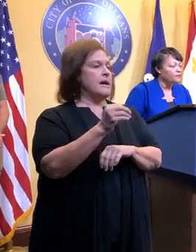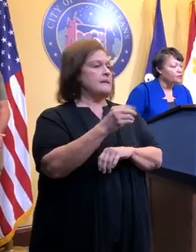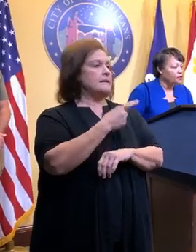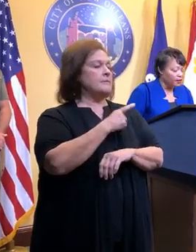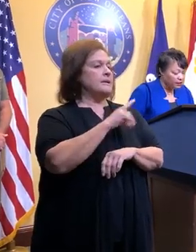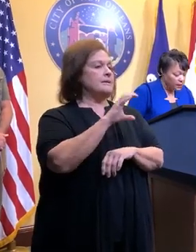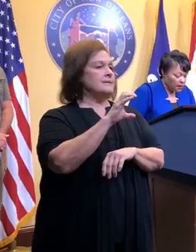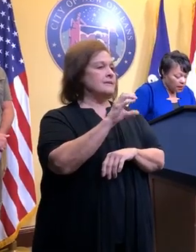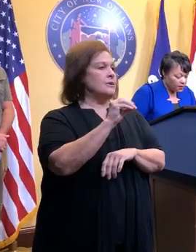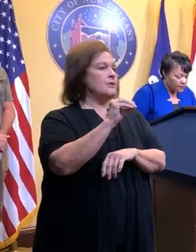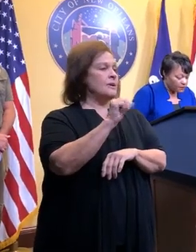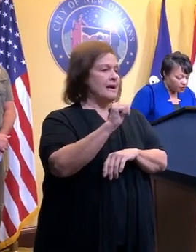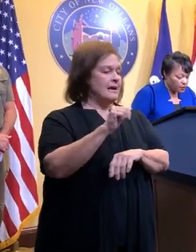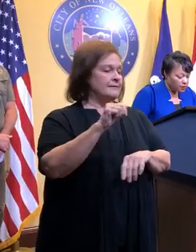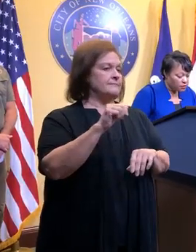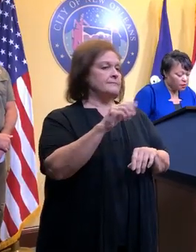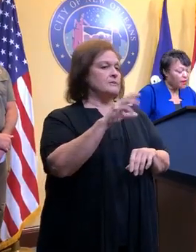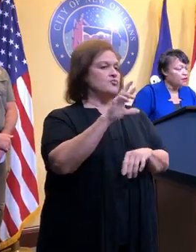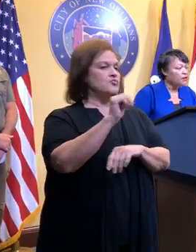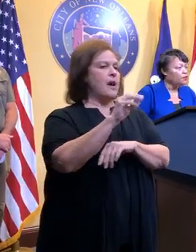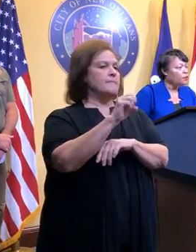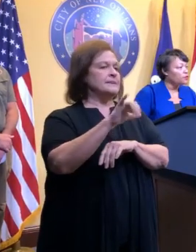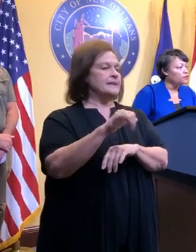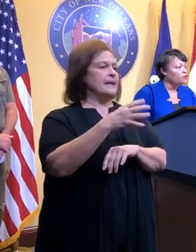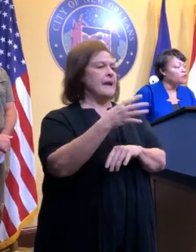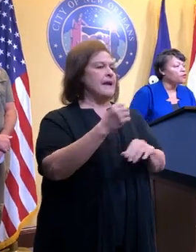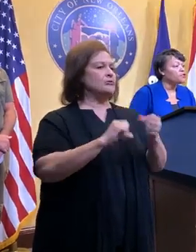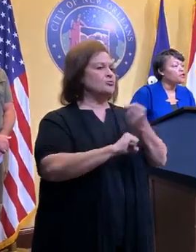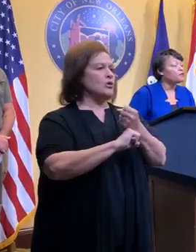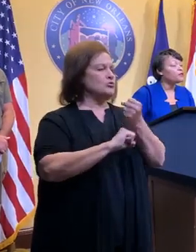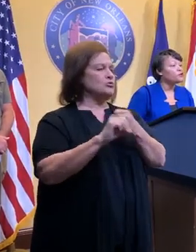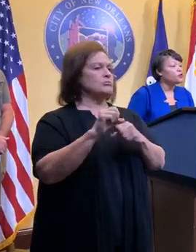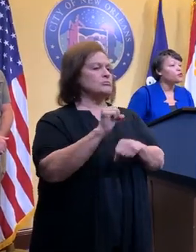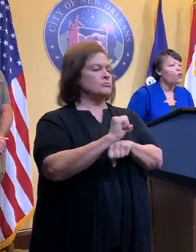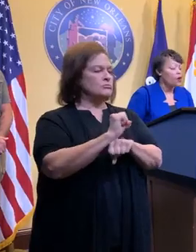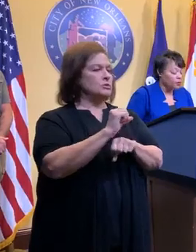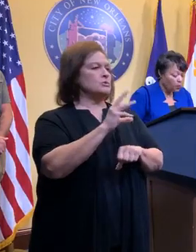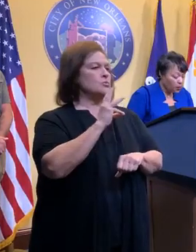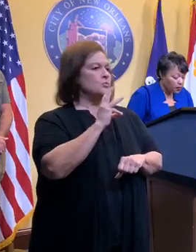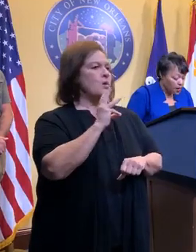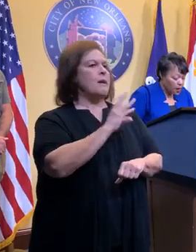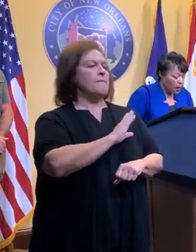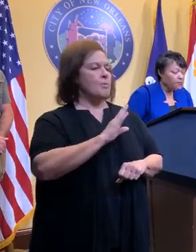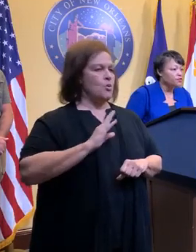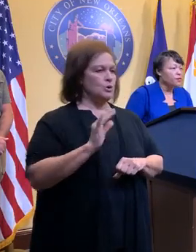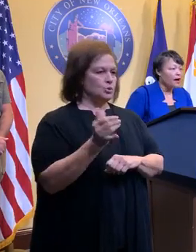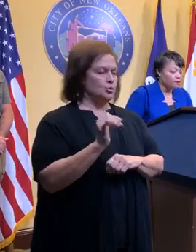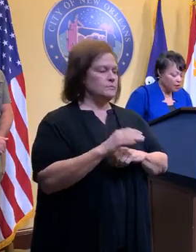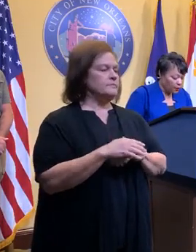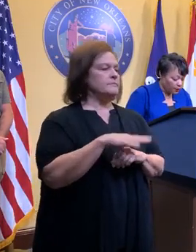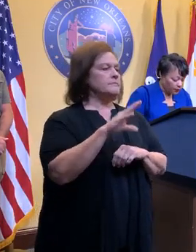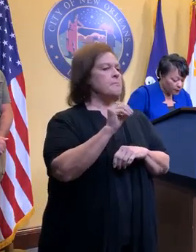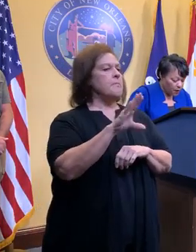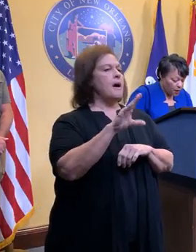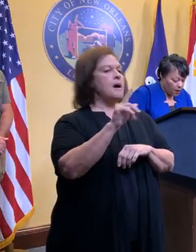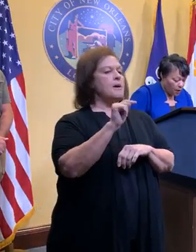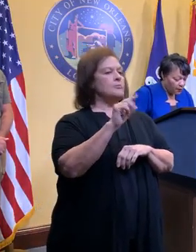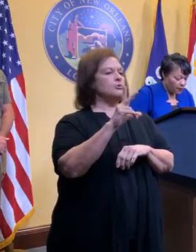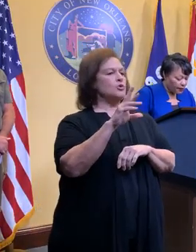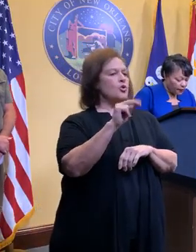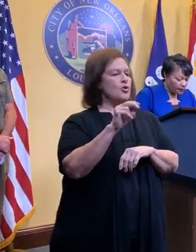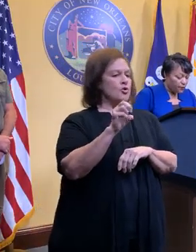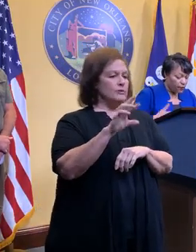CAO Ramsey Green of Infrastructure and of course our superintendent of the Sewage and Water Board, Mr. Bob Turner.